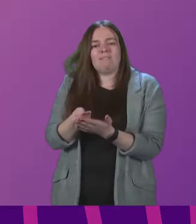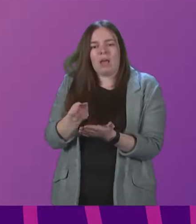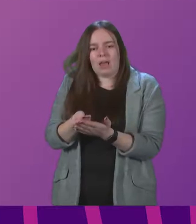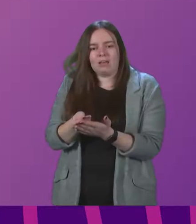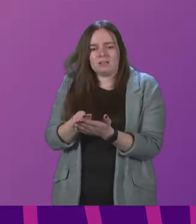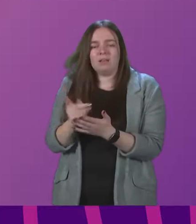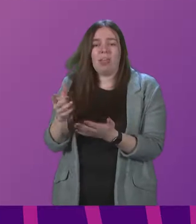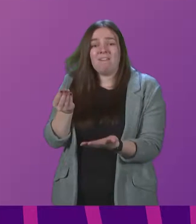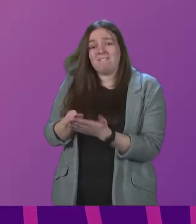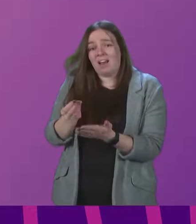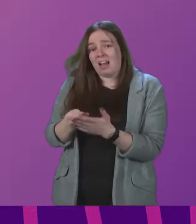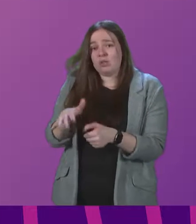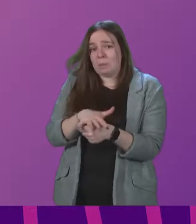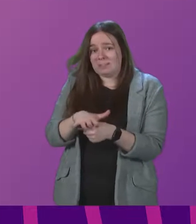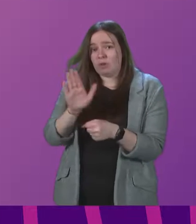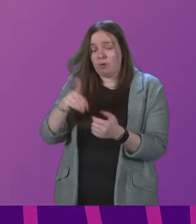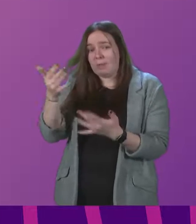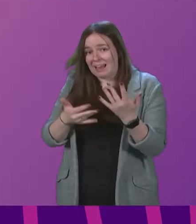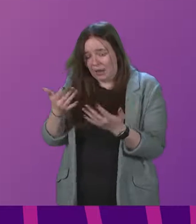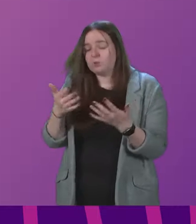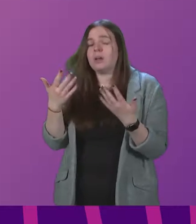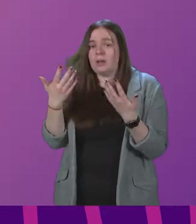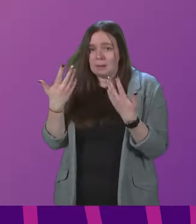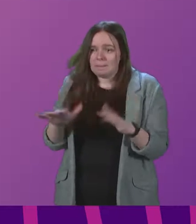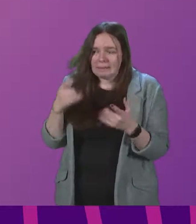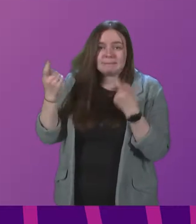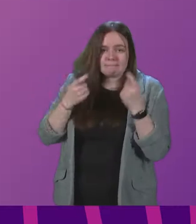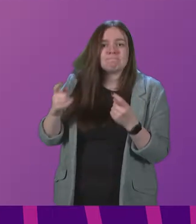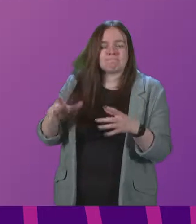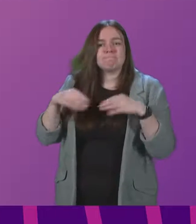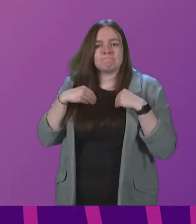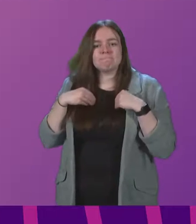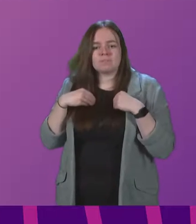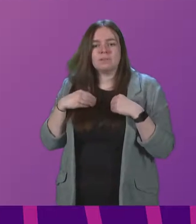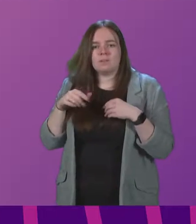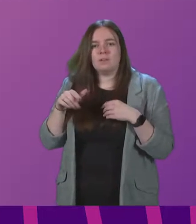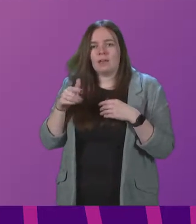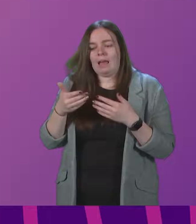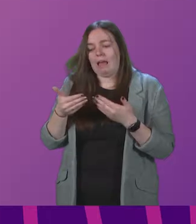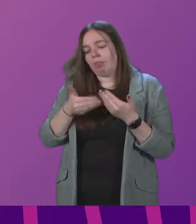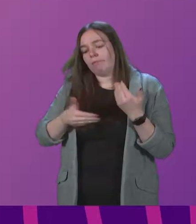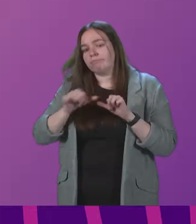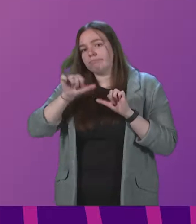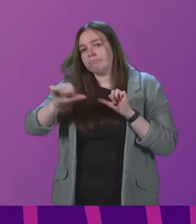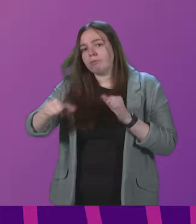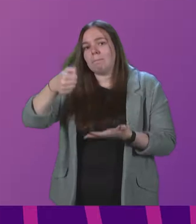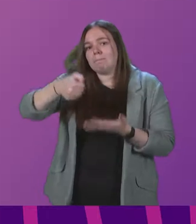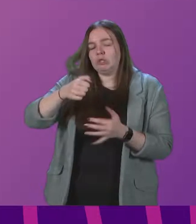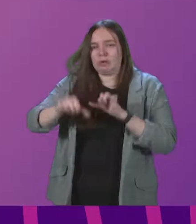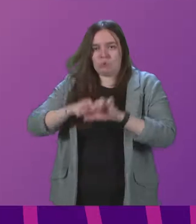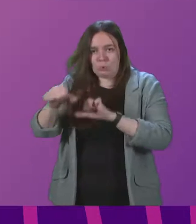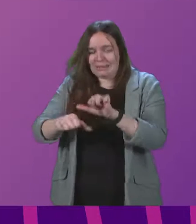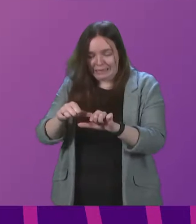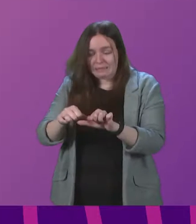The financial position reported in the accounts has been taken into account in the subsequent budget process. There